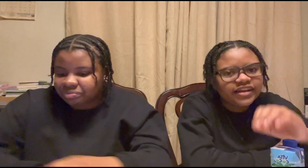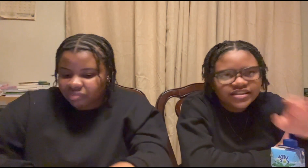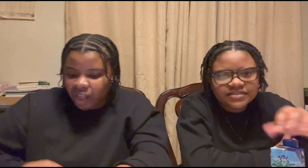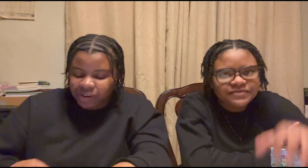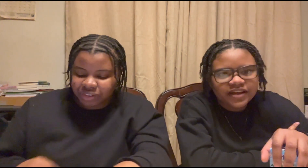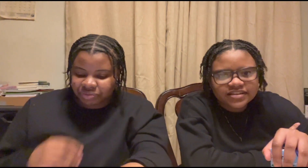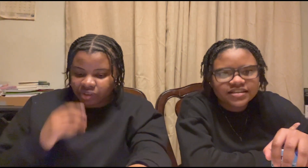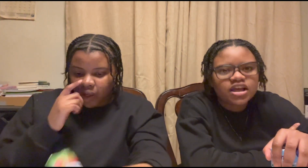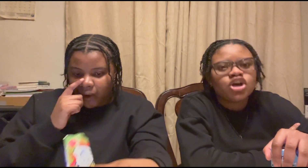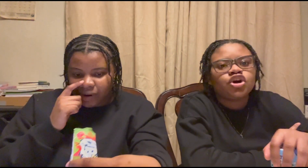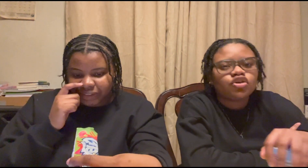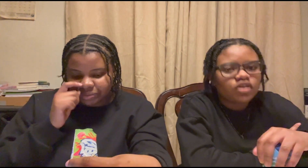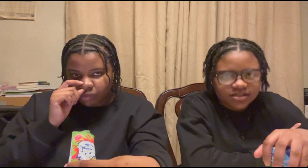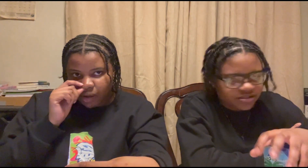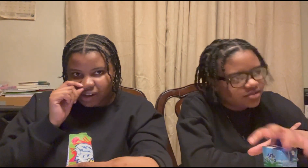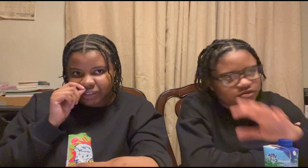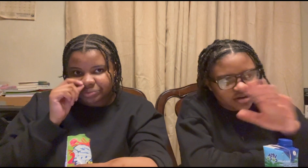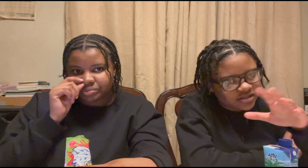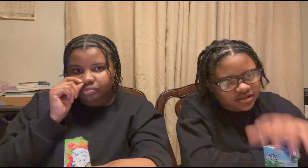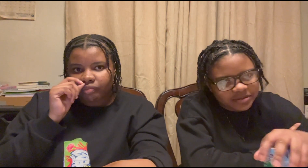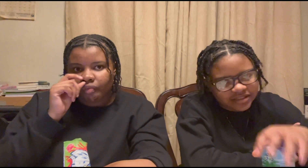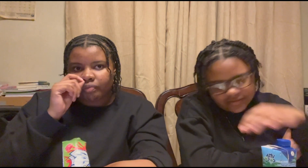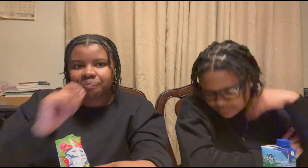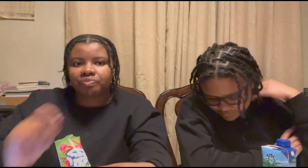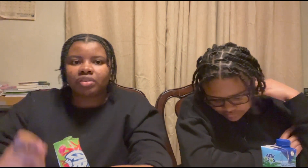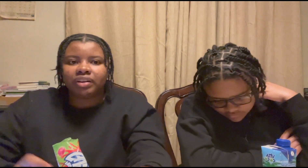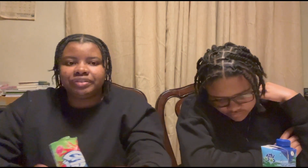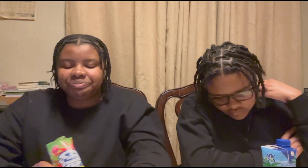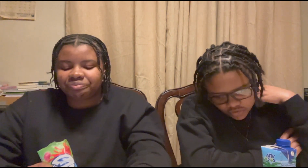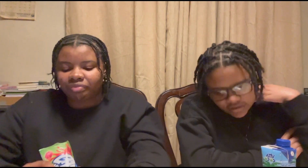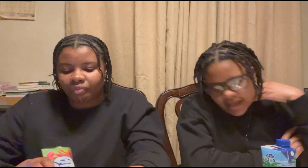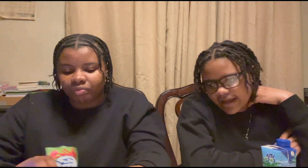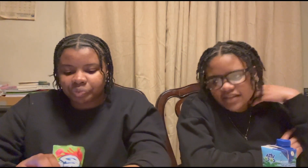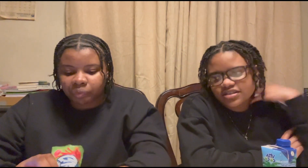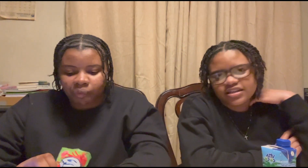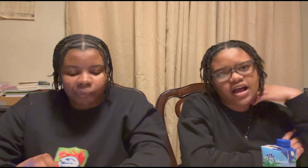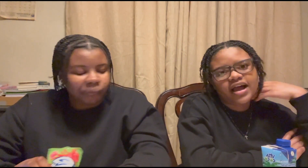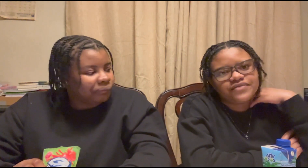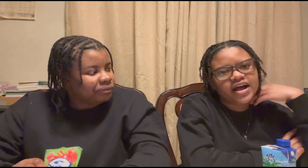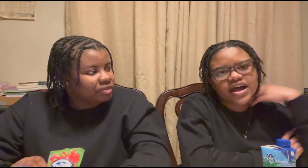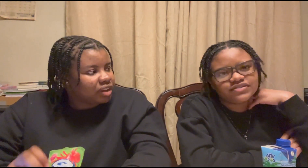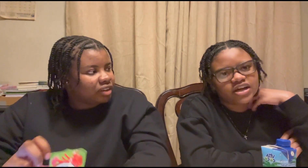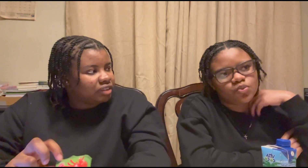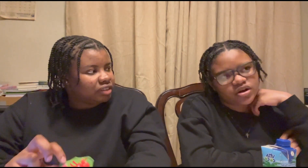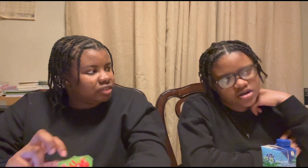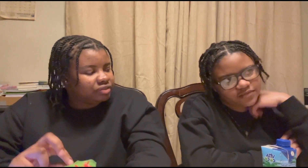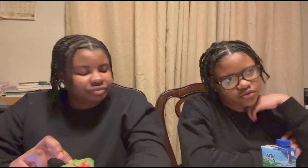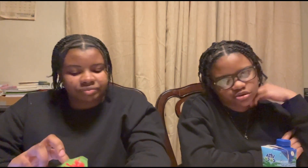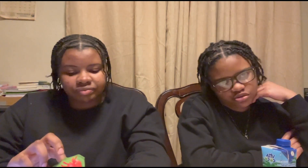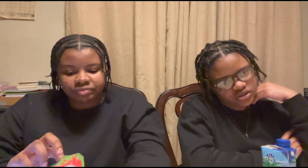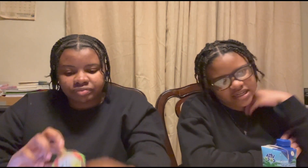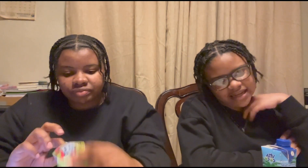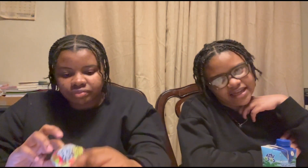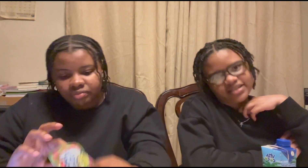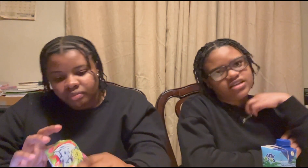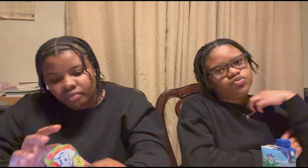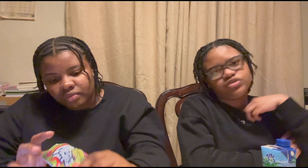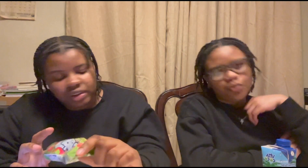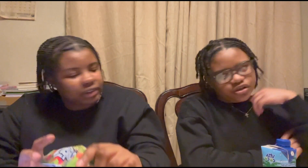easy fix crocs crocs to maintain or like i just if i have like one comfortable shoes that i like that's the one